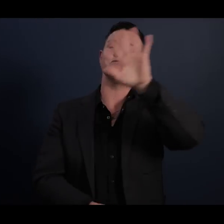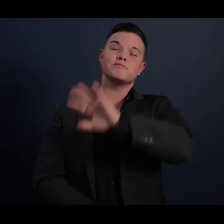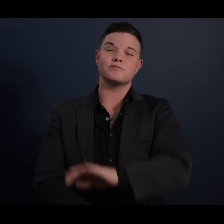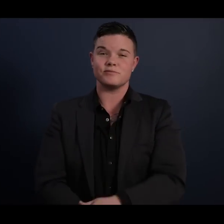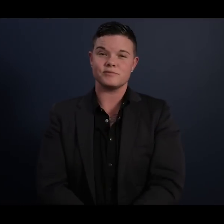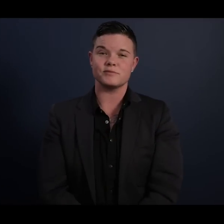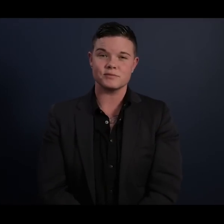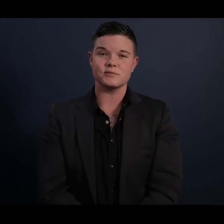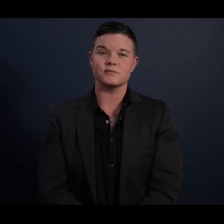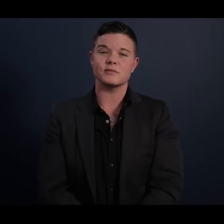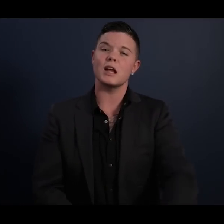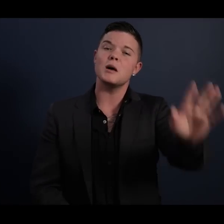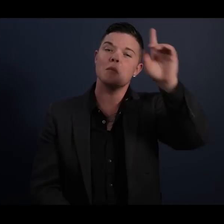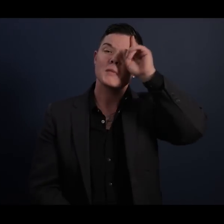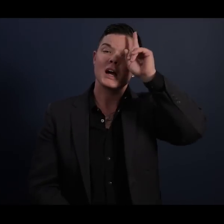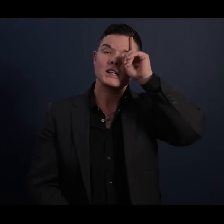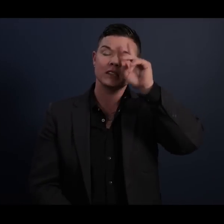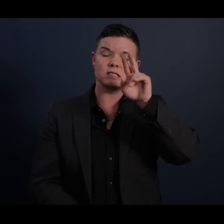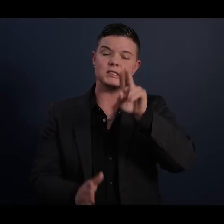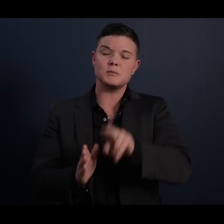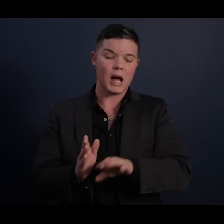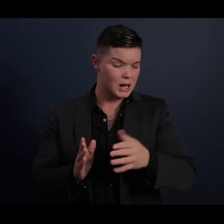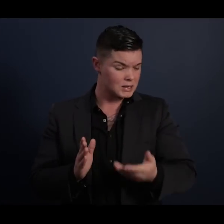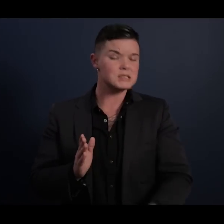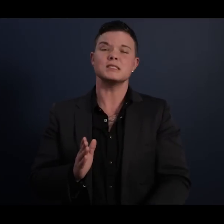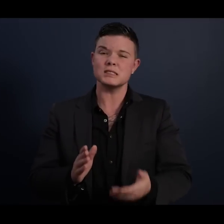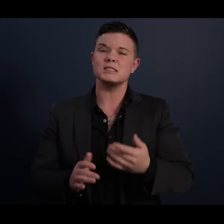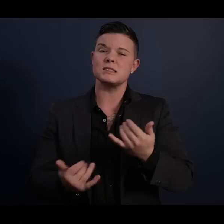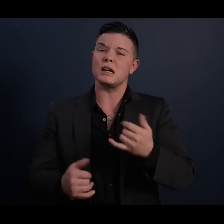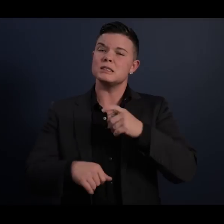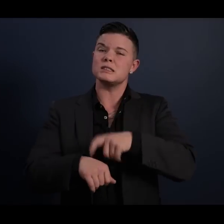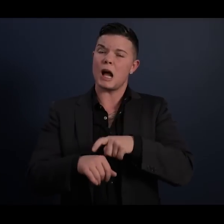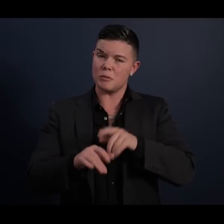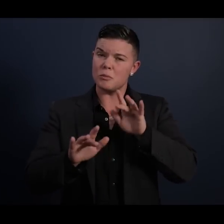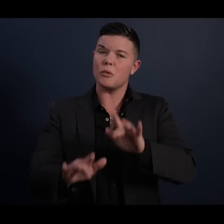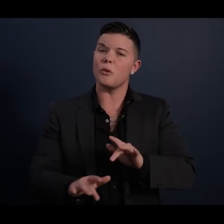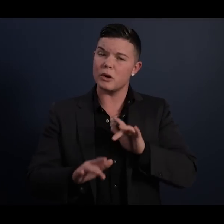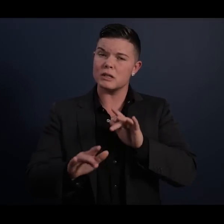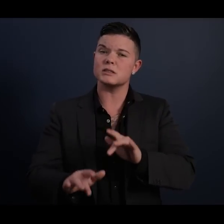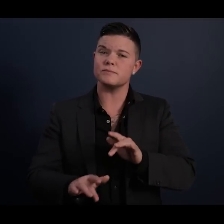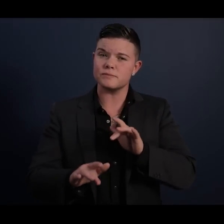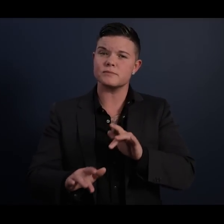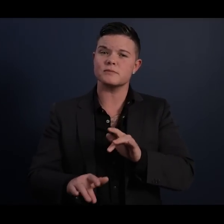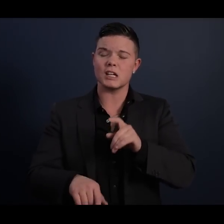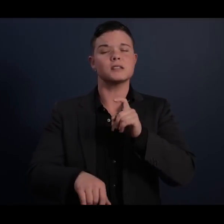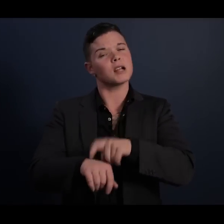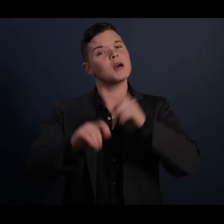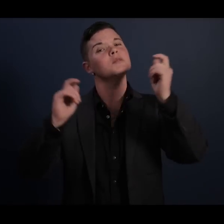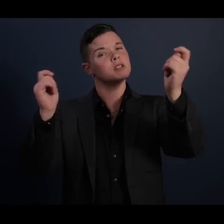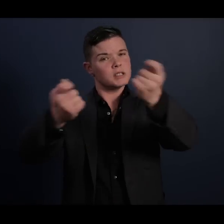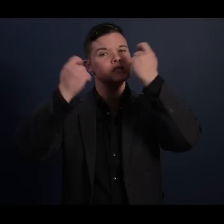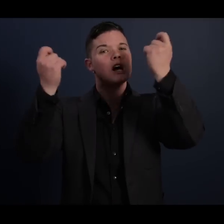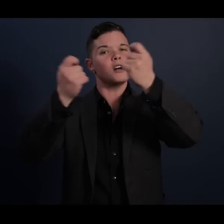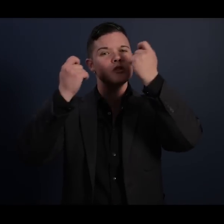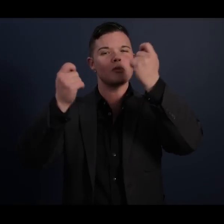Madiba's passing is rightly a time of mourning and a time to celebrate a heroic life.